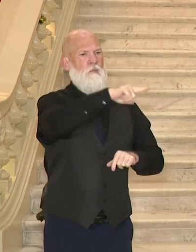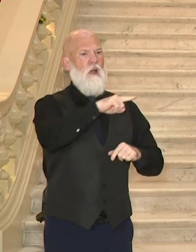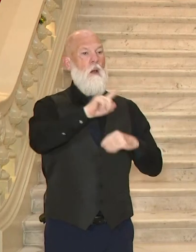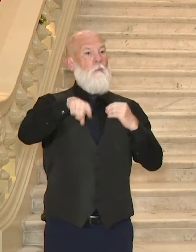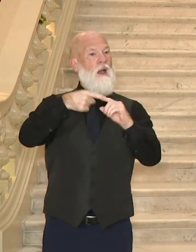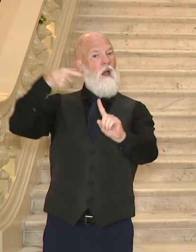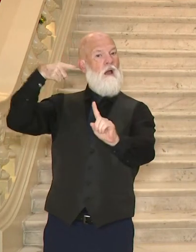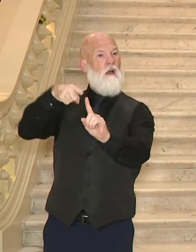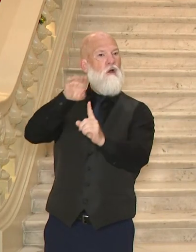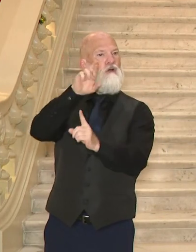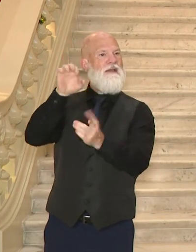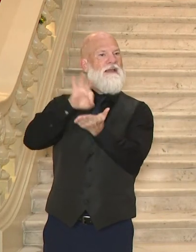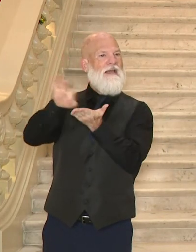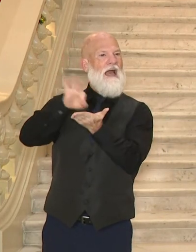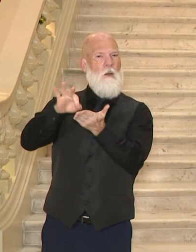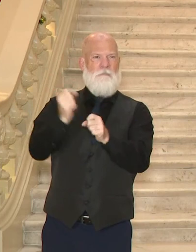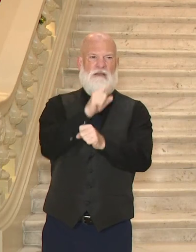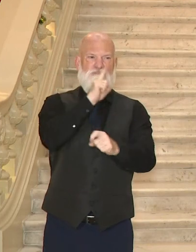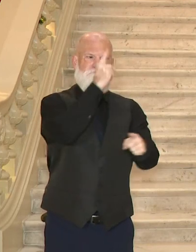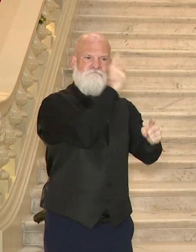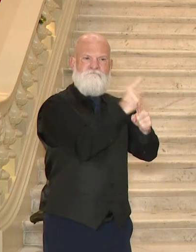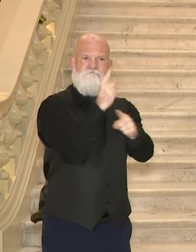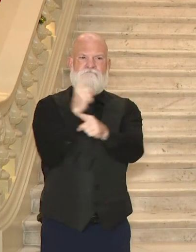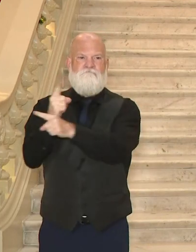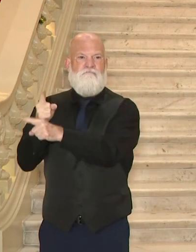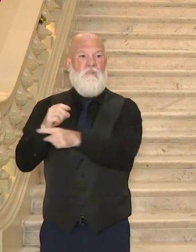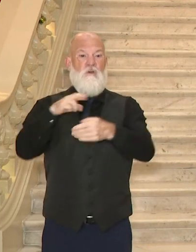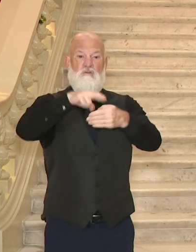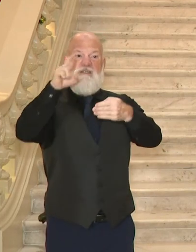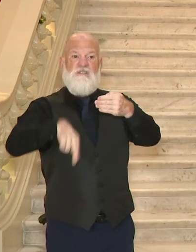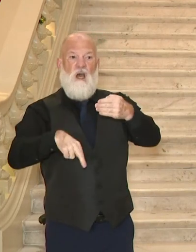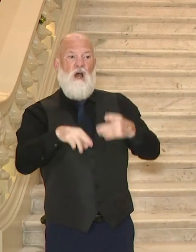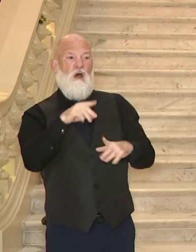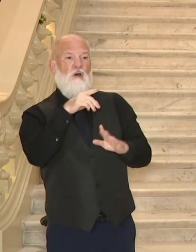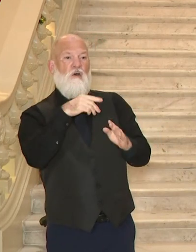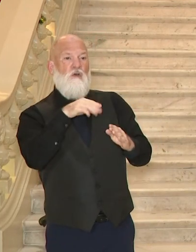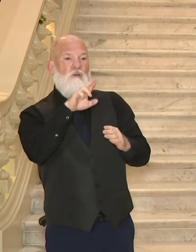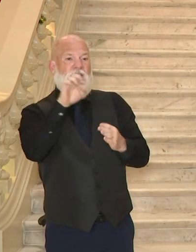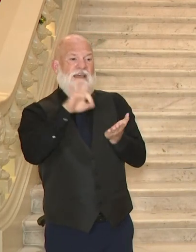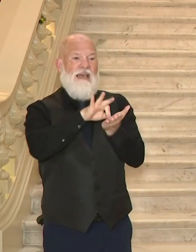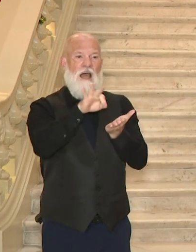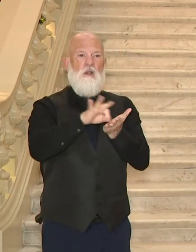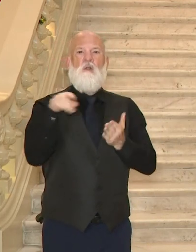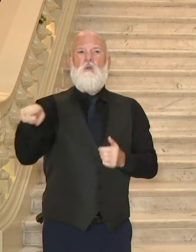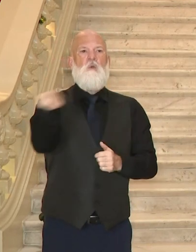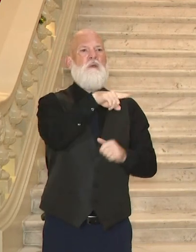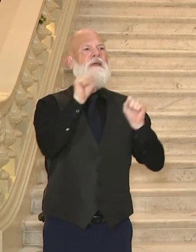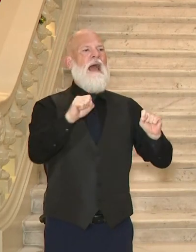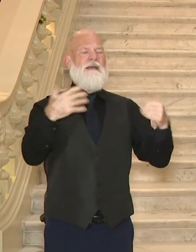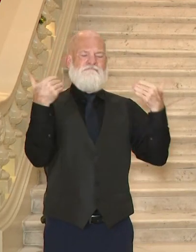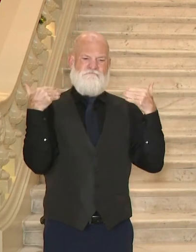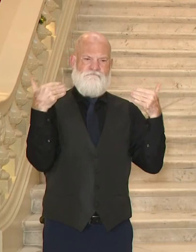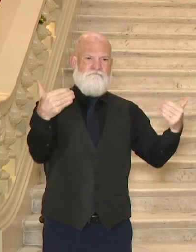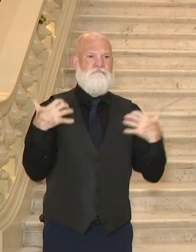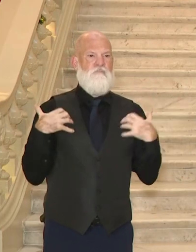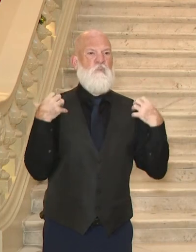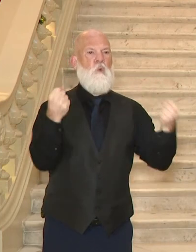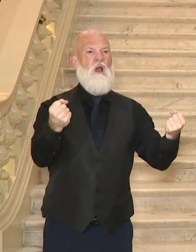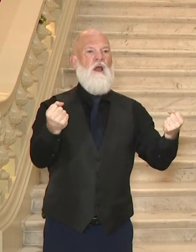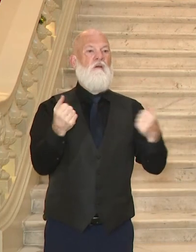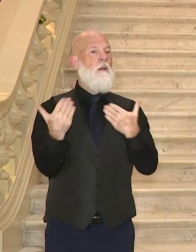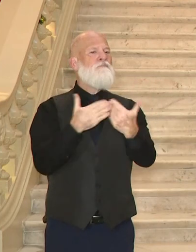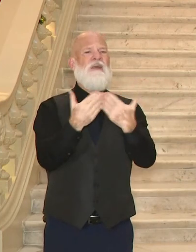Georgia will be able to have even more confidence in the results of our elections, despite the massive amounts of misinformation